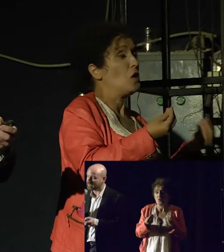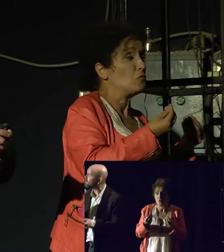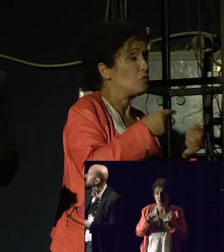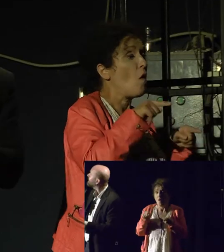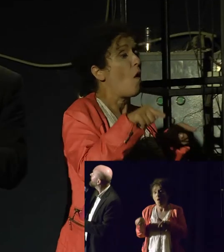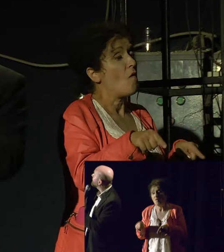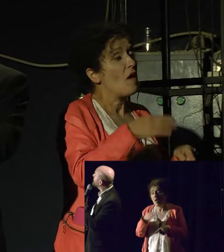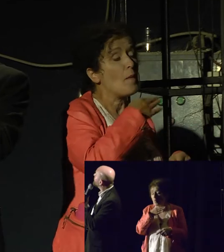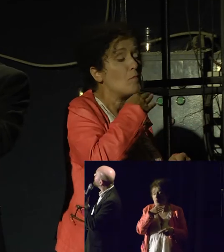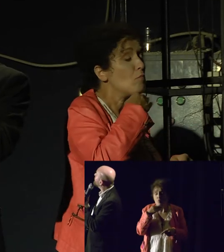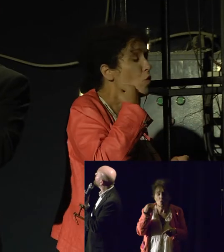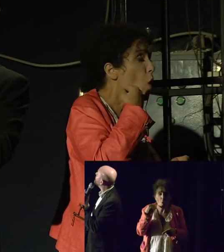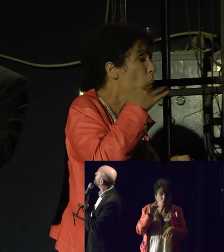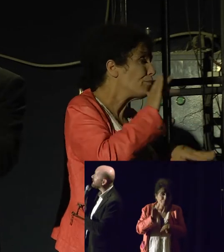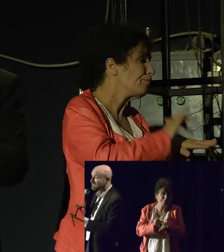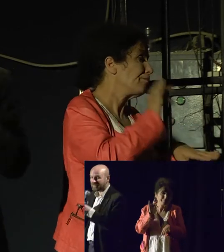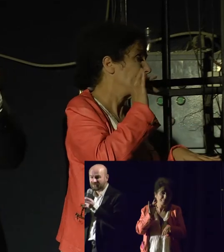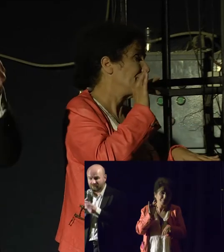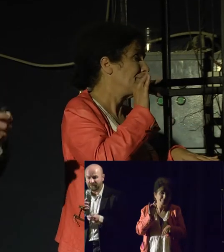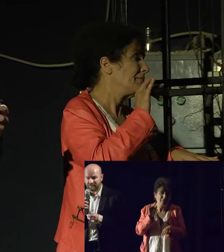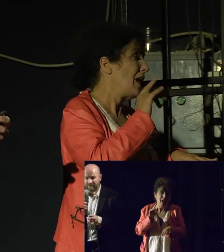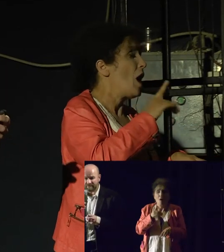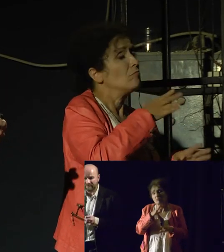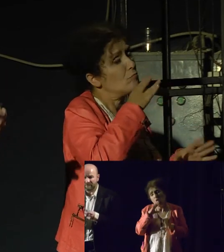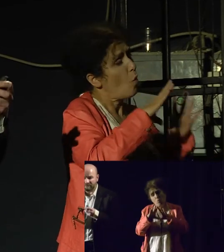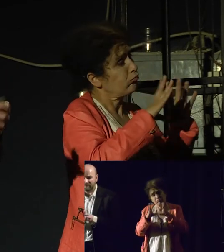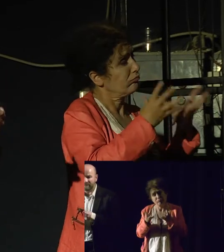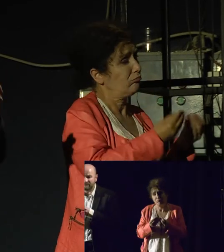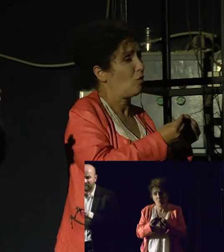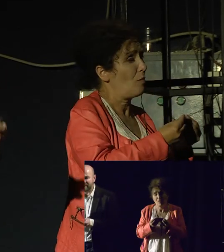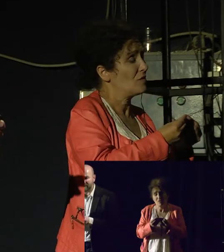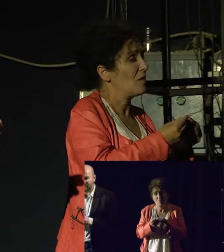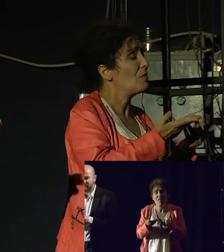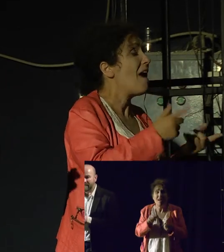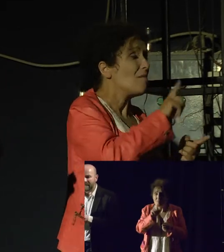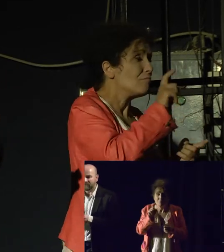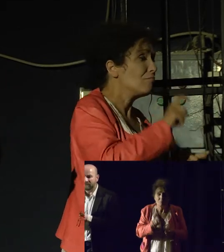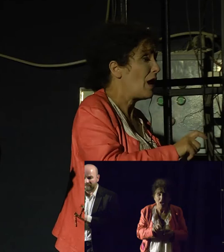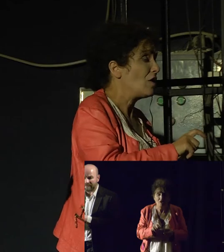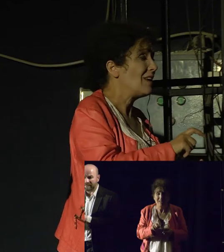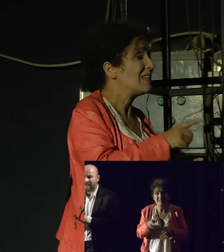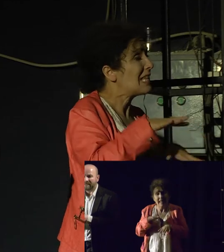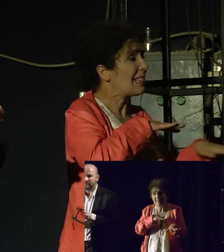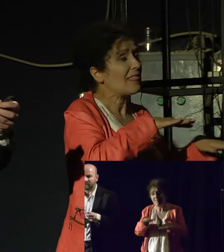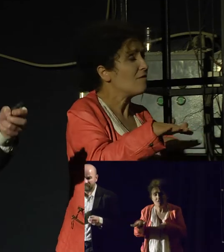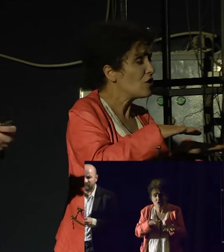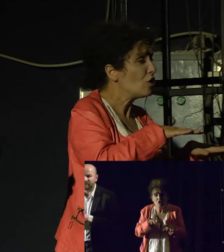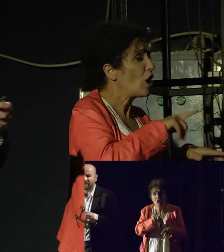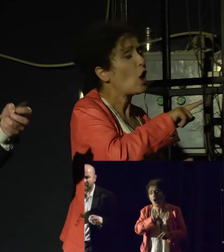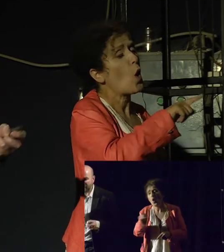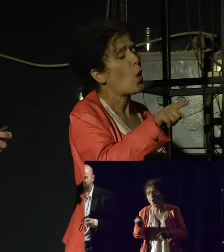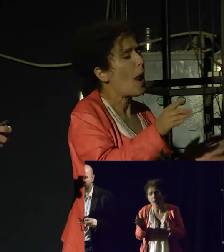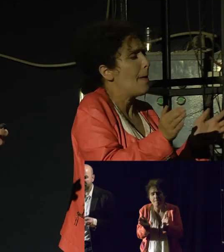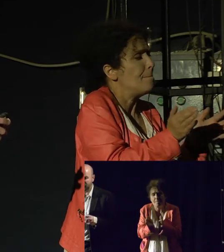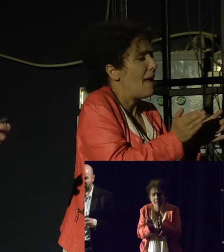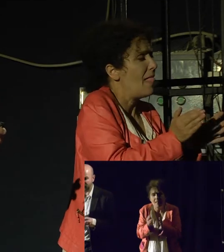complex. I think what they're going for is a small state. The government does very little and you let hyper free